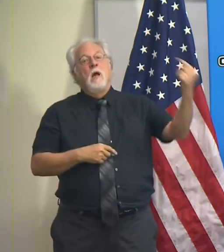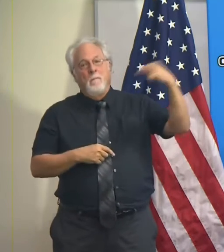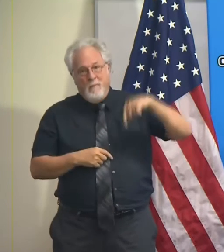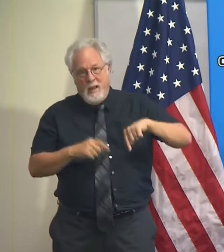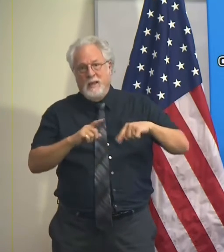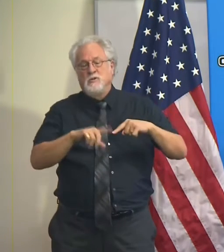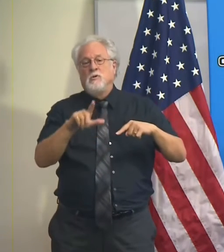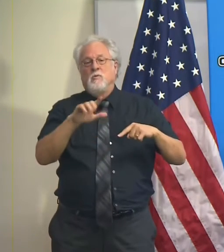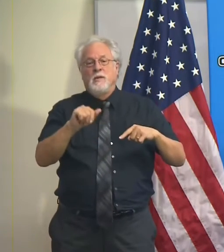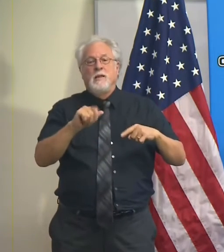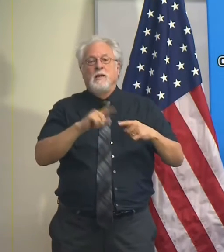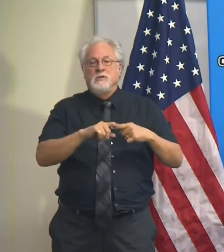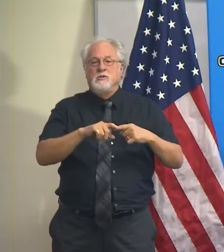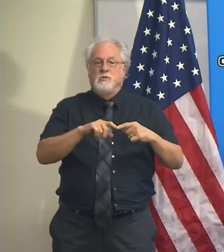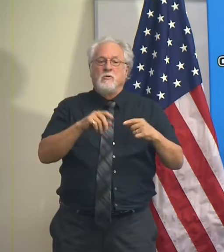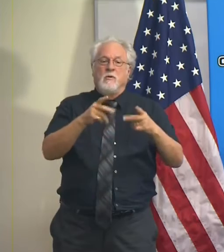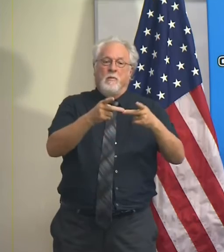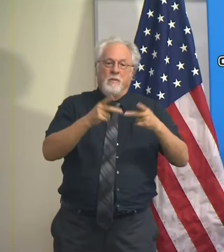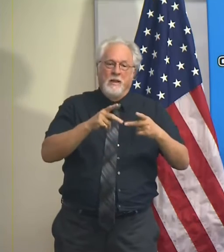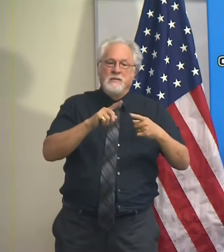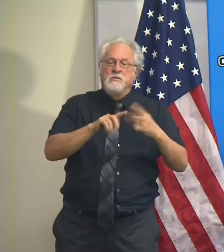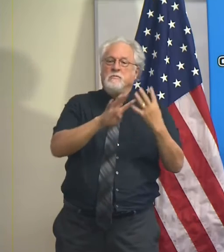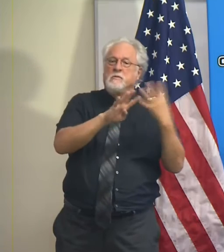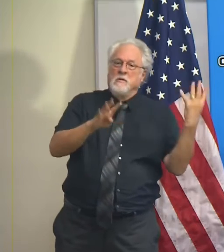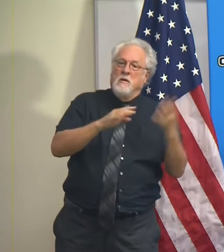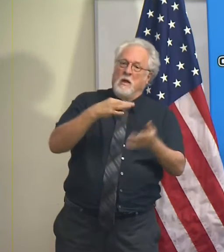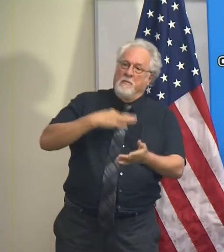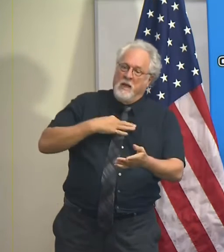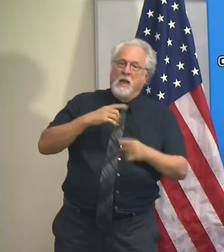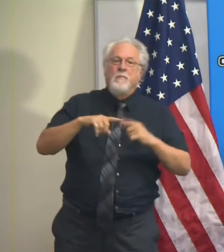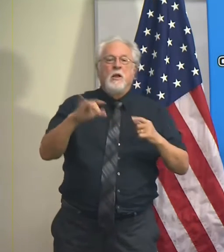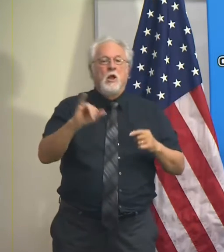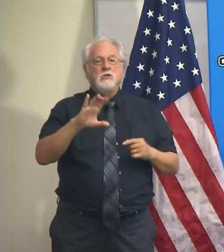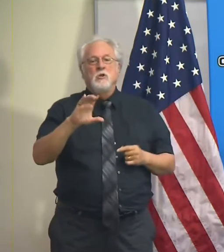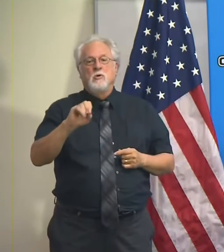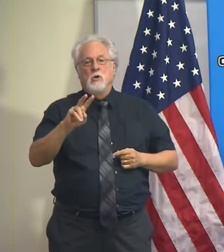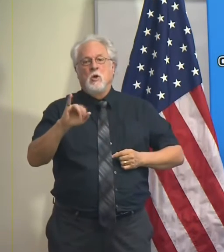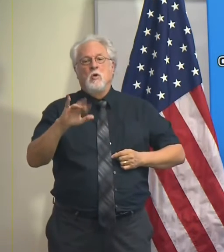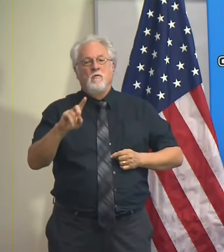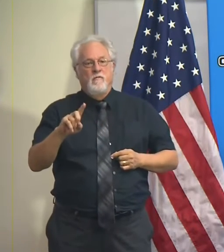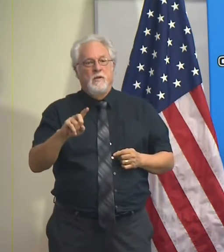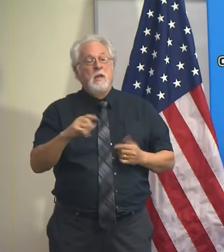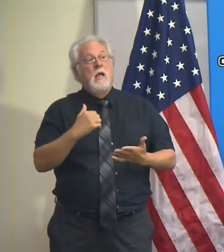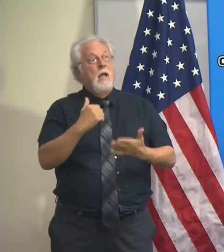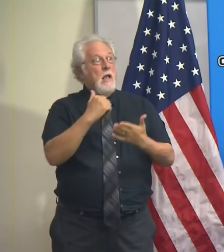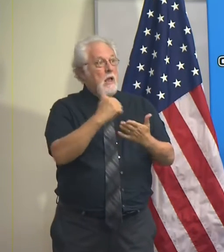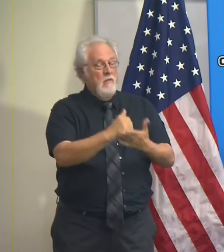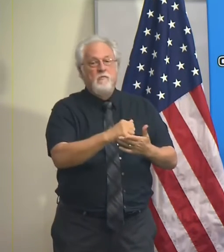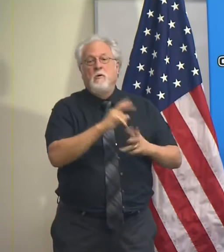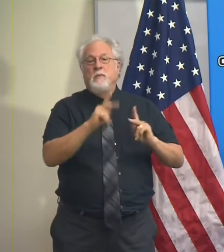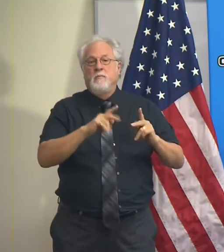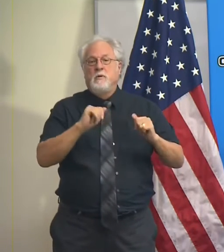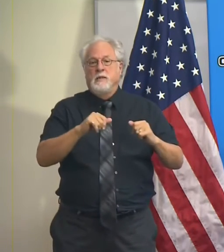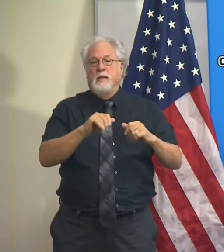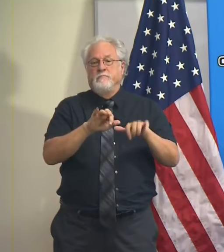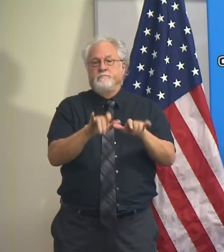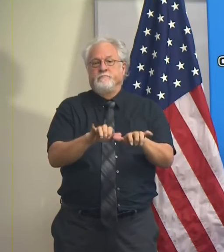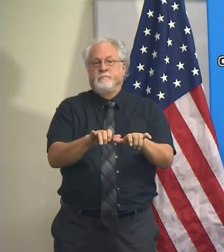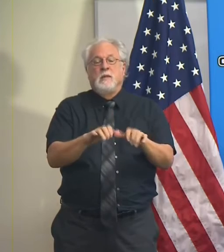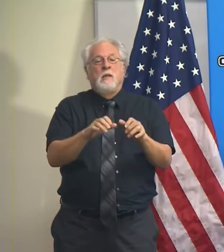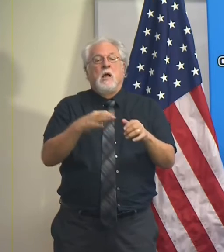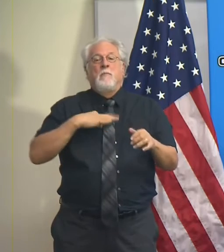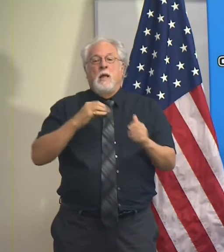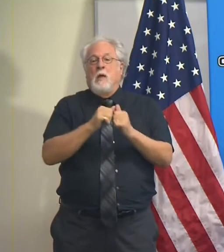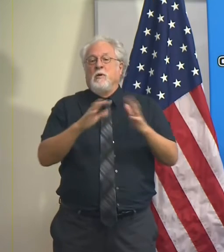Louisiana to a fixed site in order to apply. But also because of COVID, it's very helpful that individuals can apply without